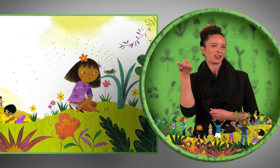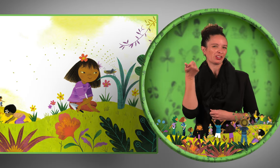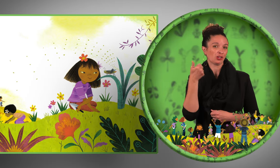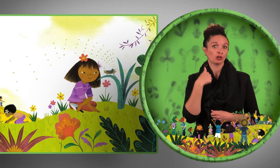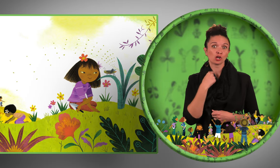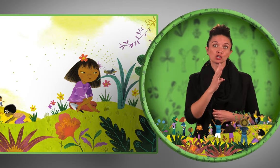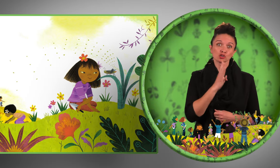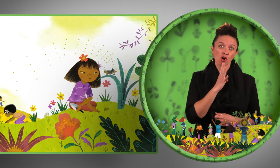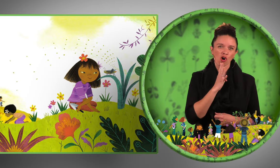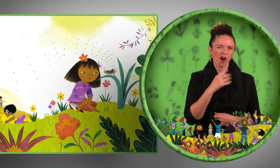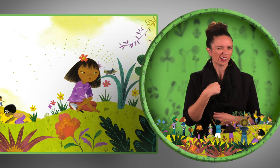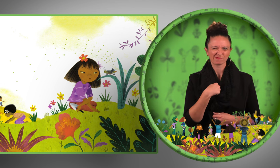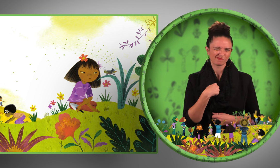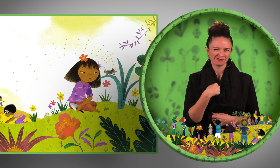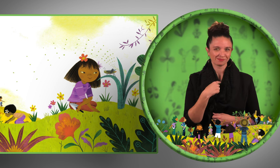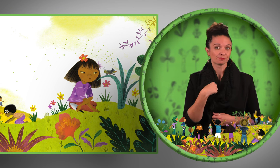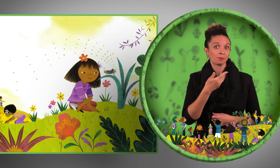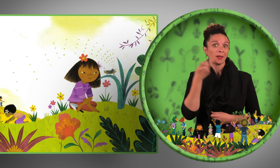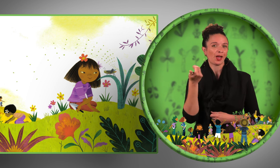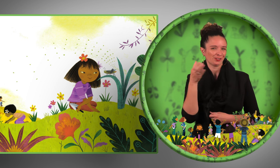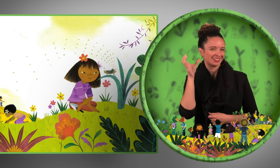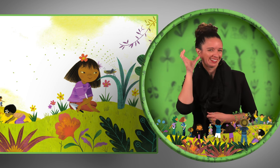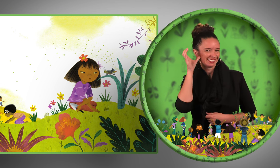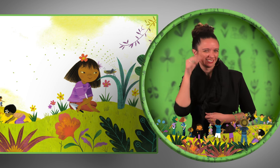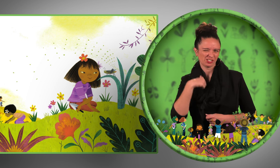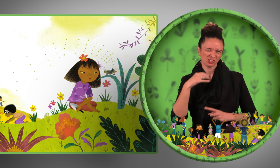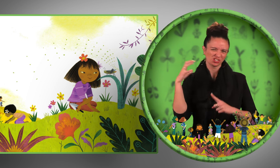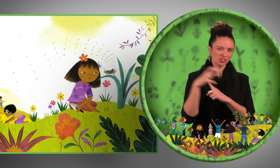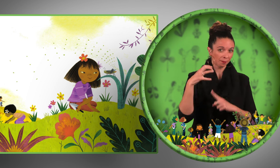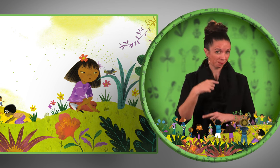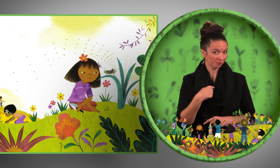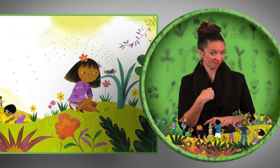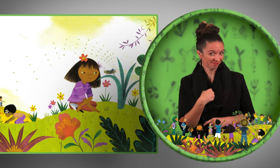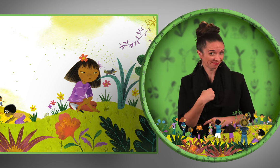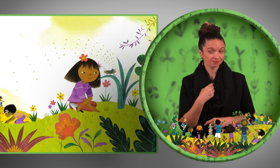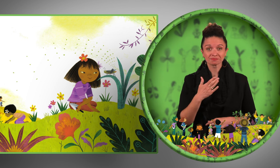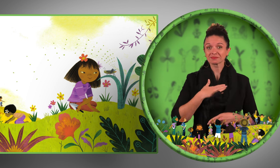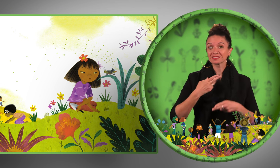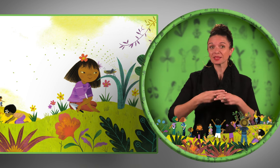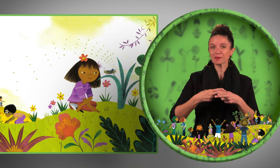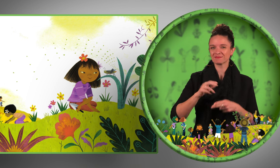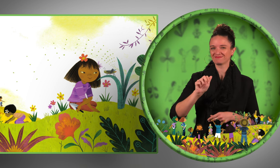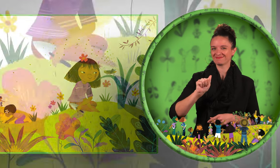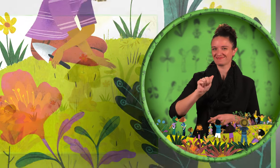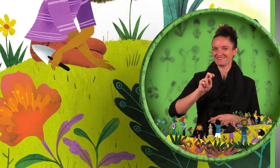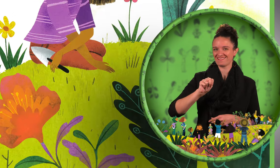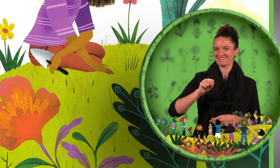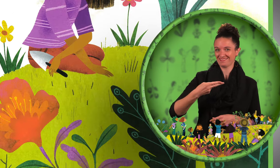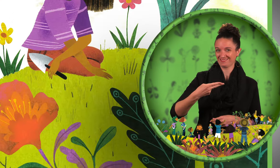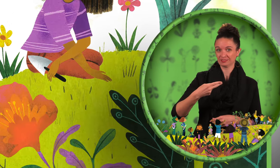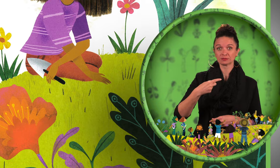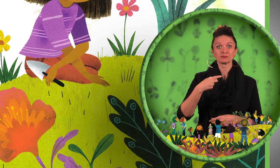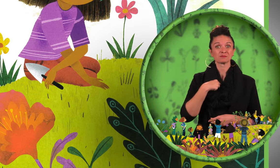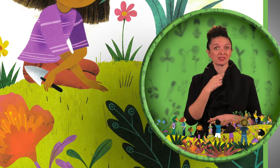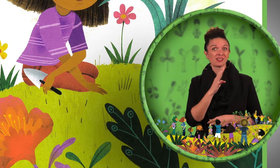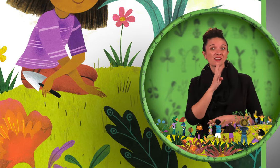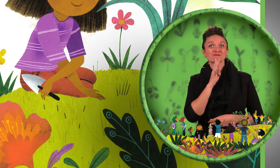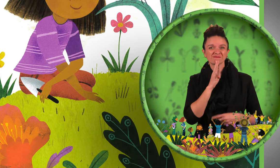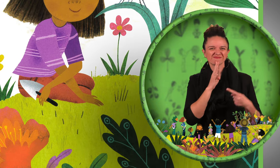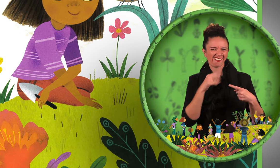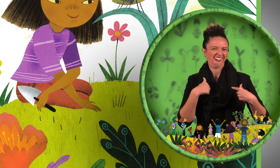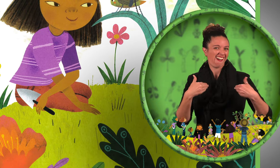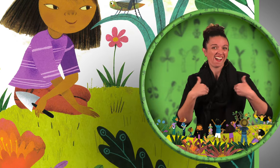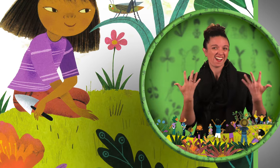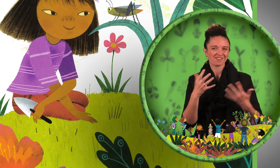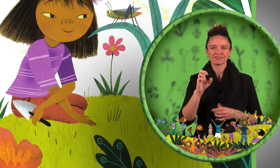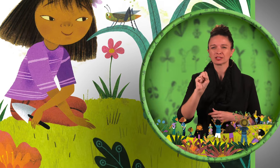For me, listening comes more easily than talking, and I'm a really good listener.